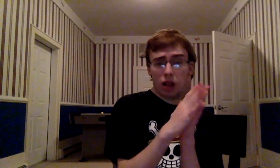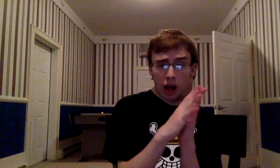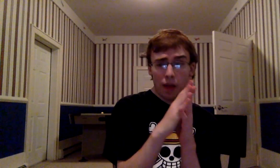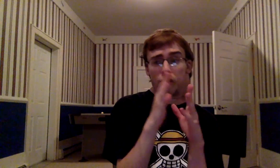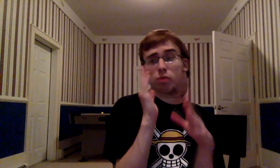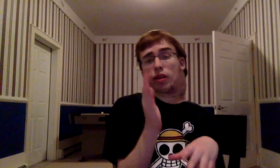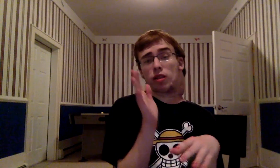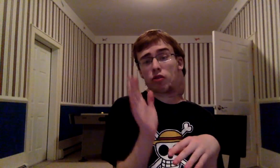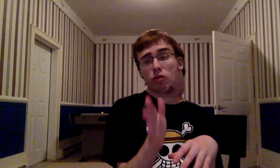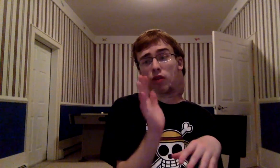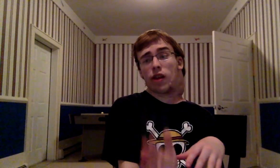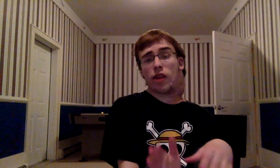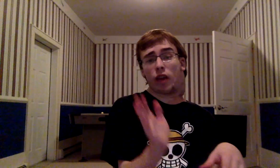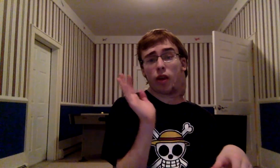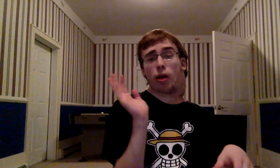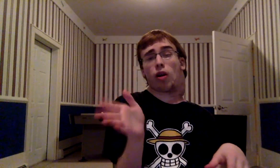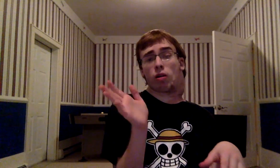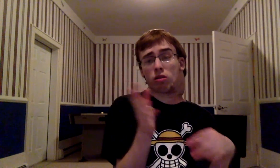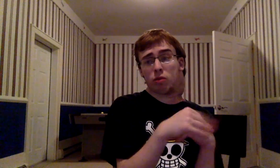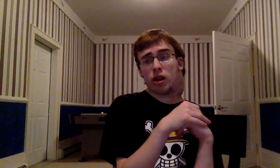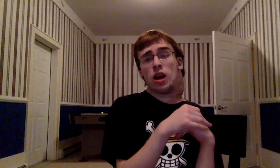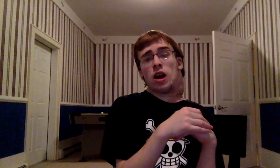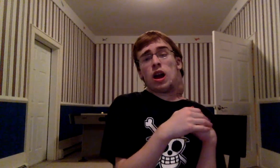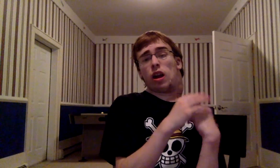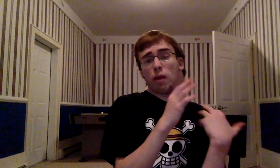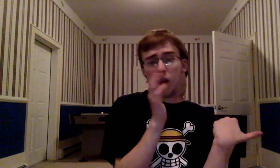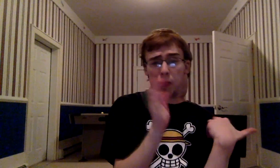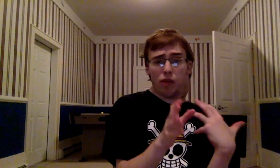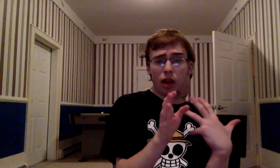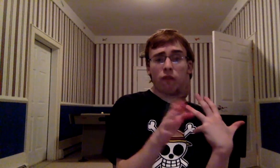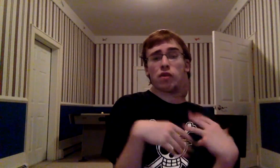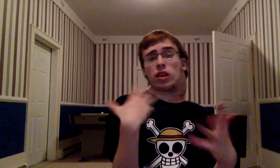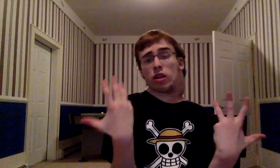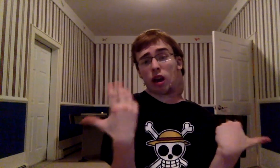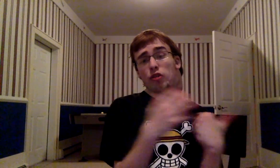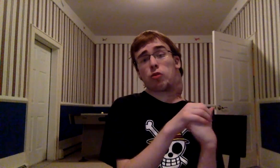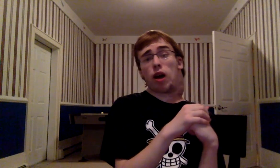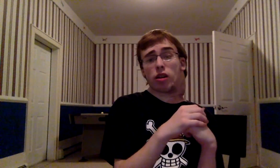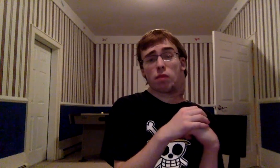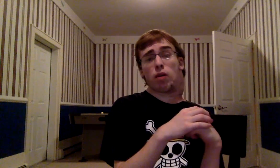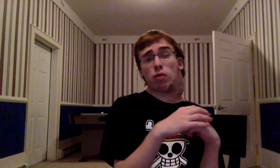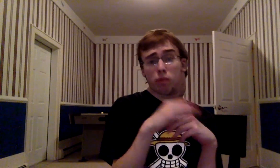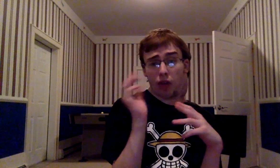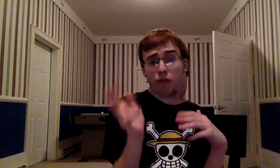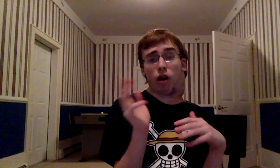not have had to have been such a rough ending If he had been closer to it He, if he had been like, 15 chapters away Jump probably would have been like, 5